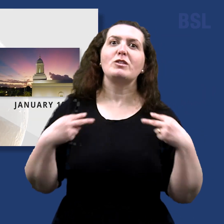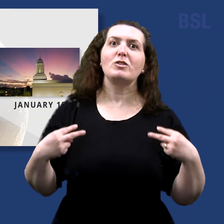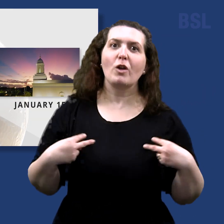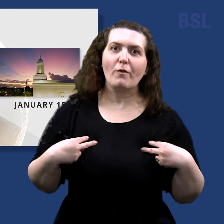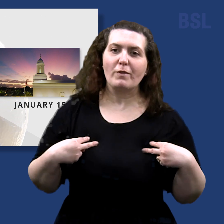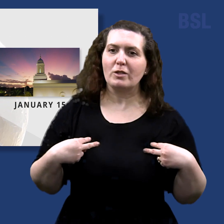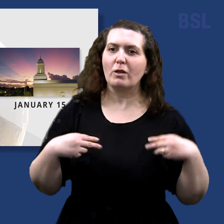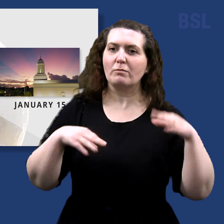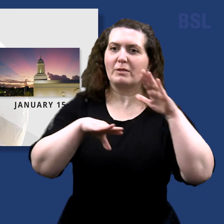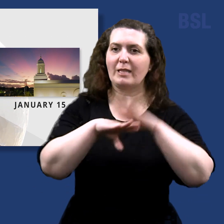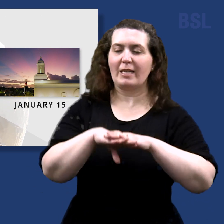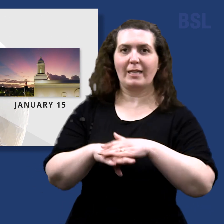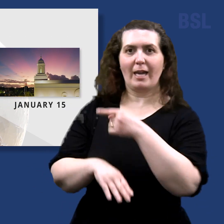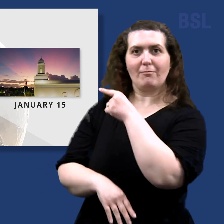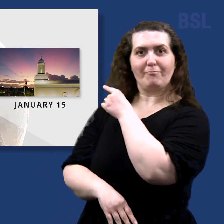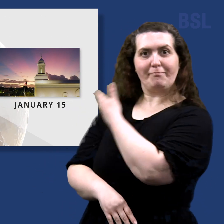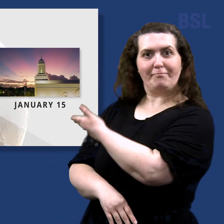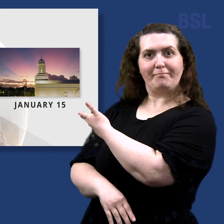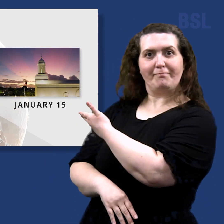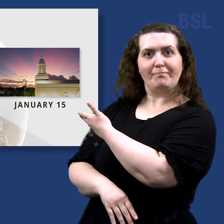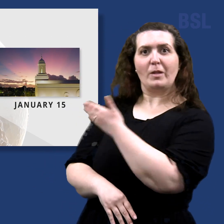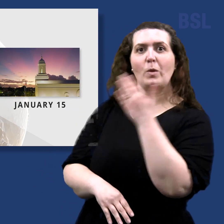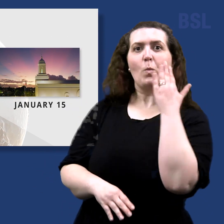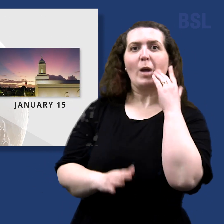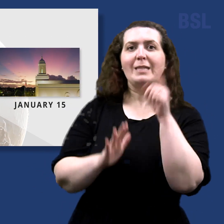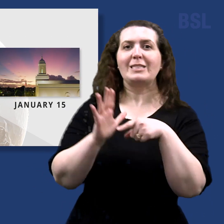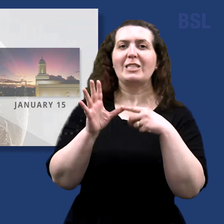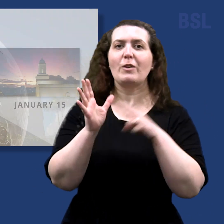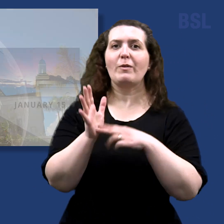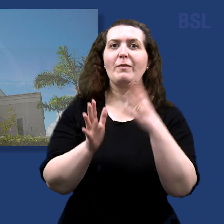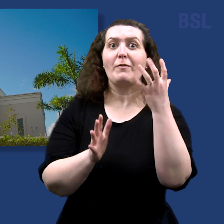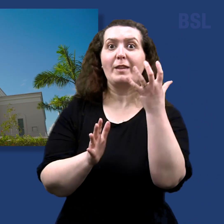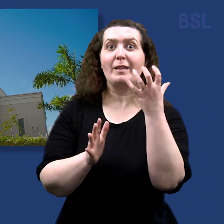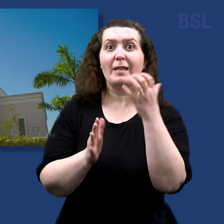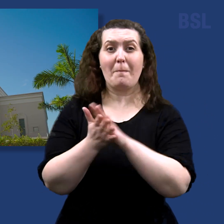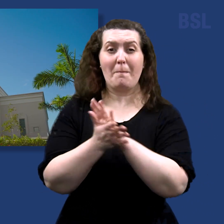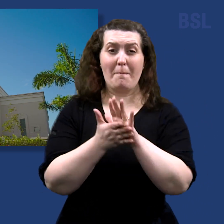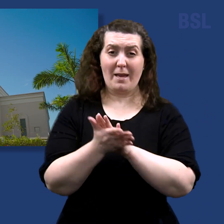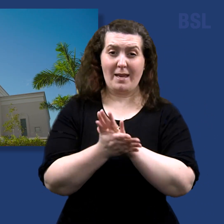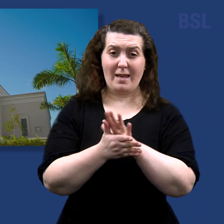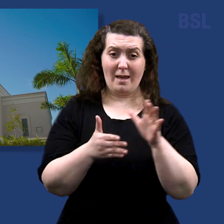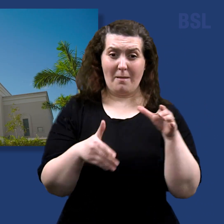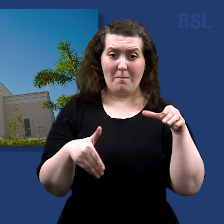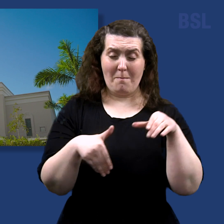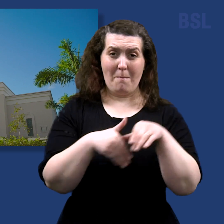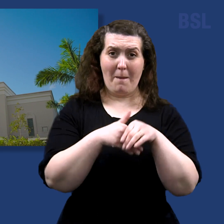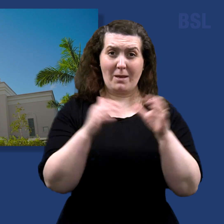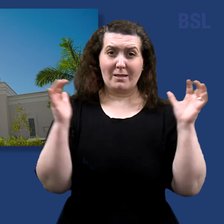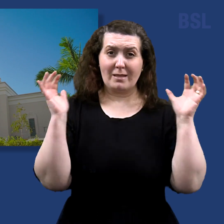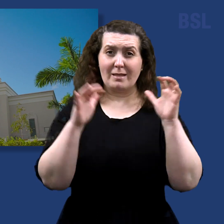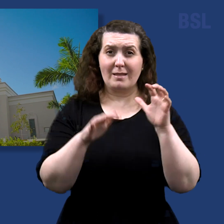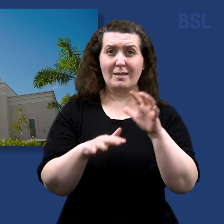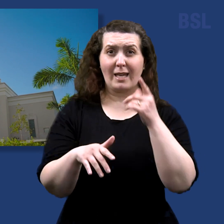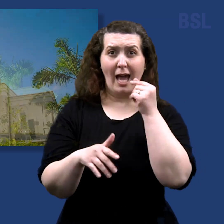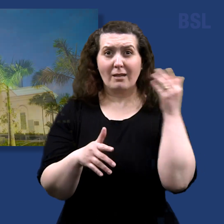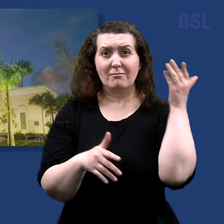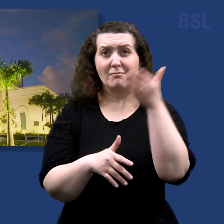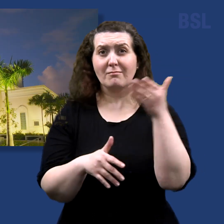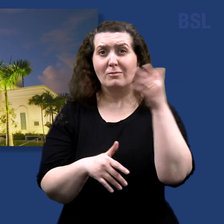Temple on January 15th. Serving nearly 23,000 members, the San Juan Puerto Rico Temple is the first in the